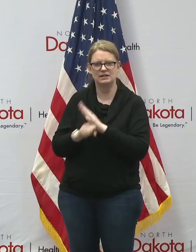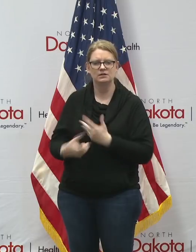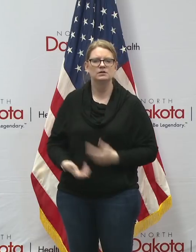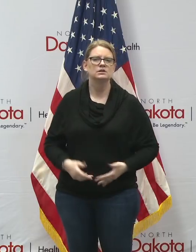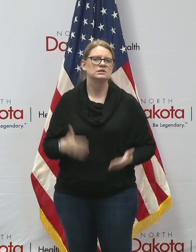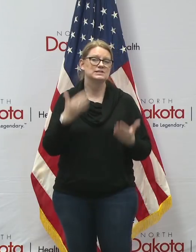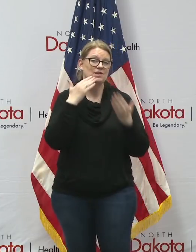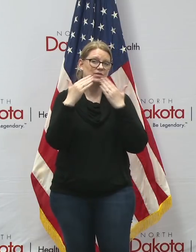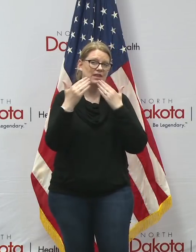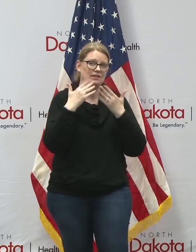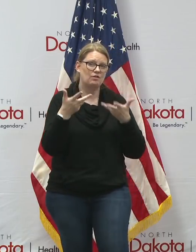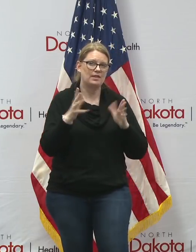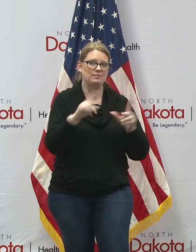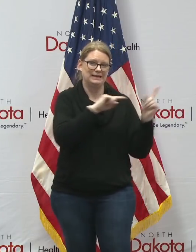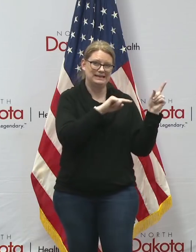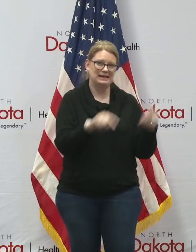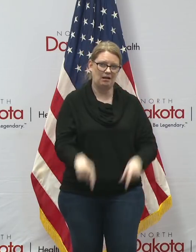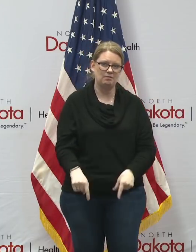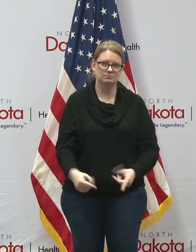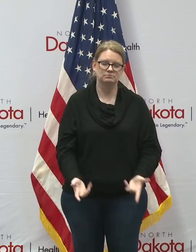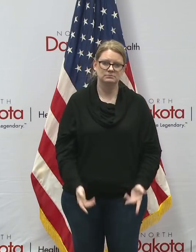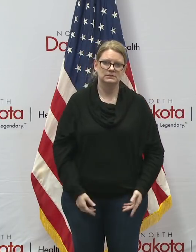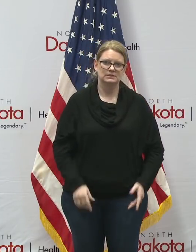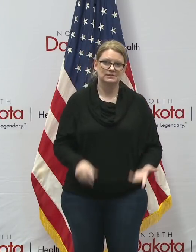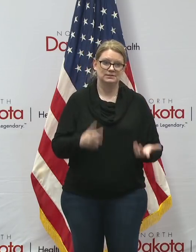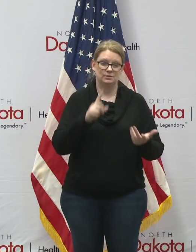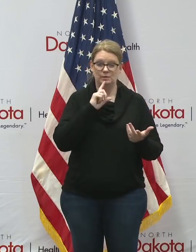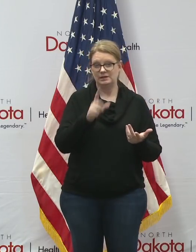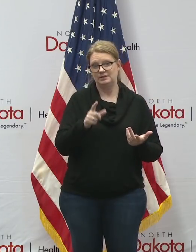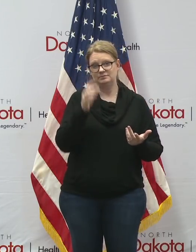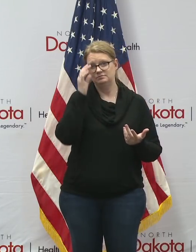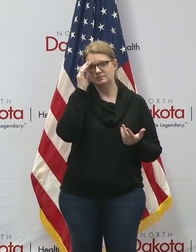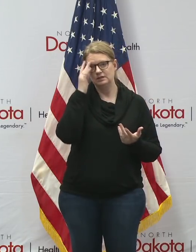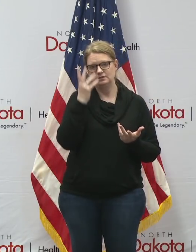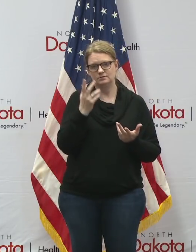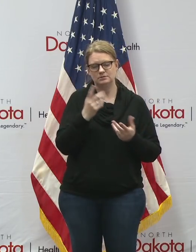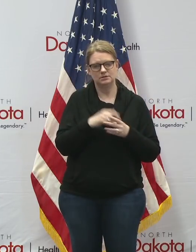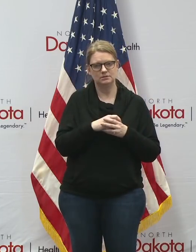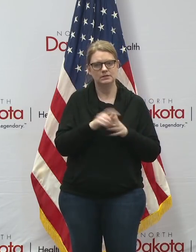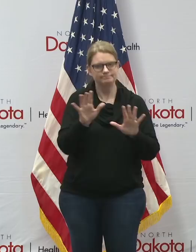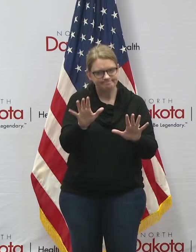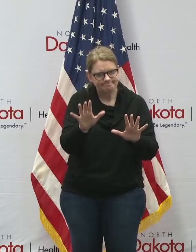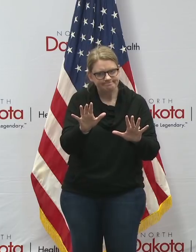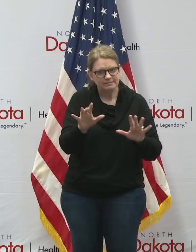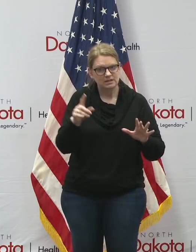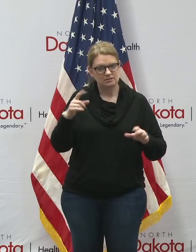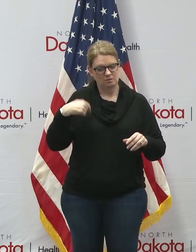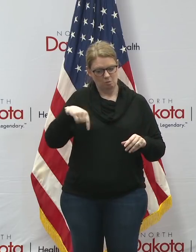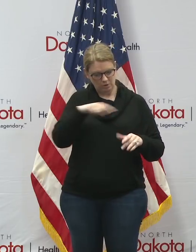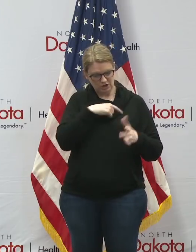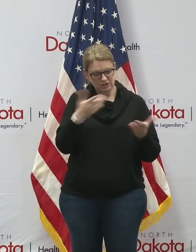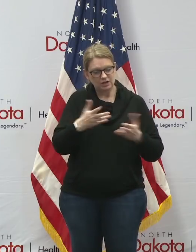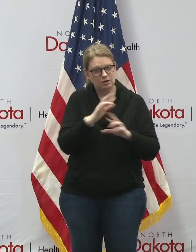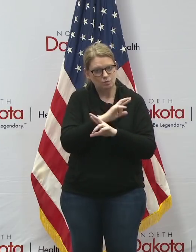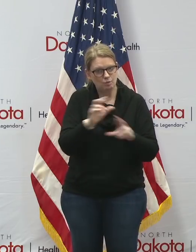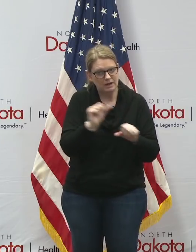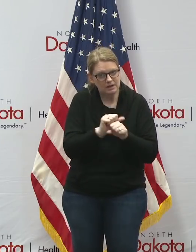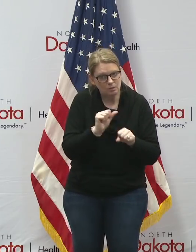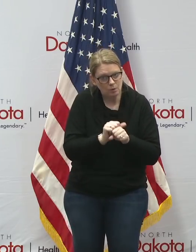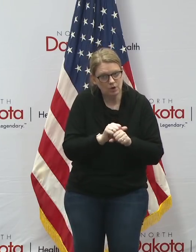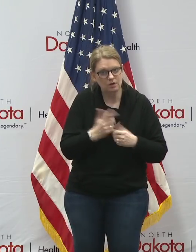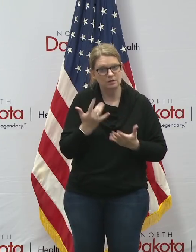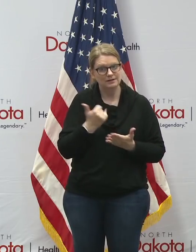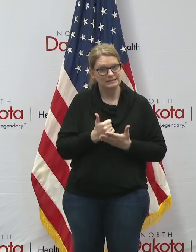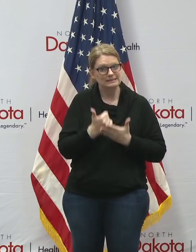information to assure people that that we're here and we're ready to work and do whatever we can to